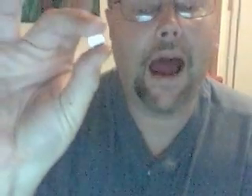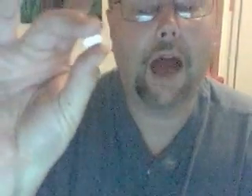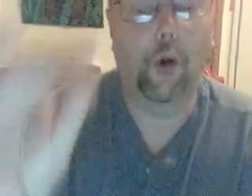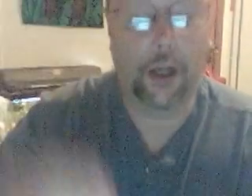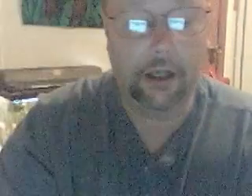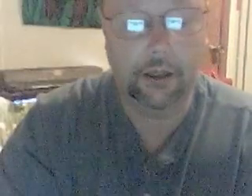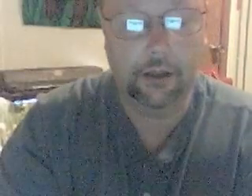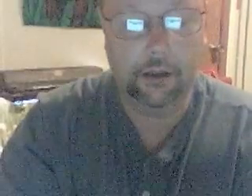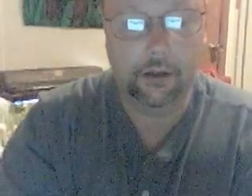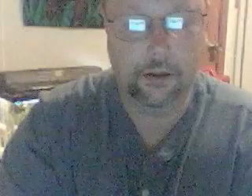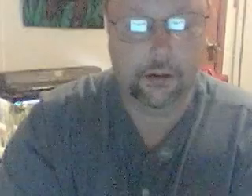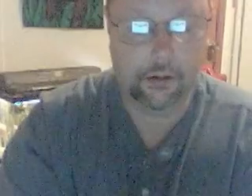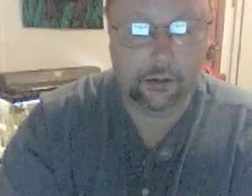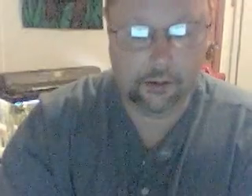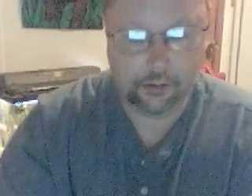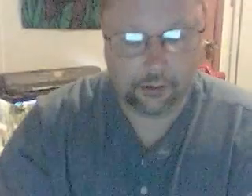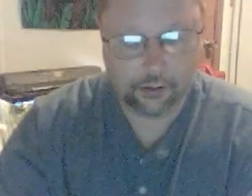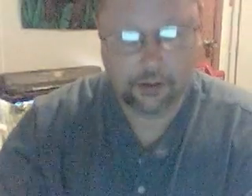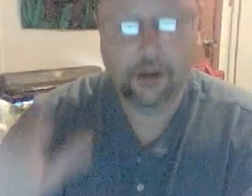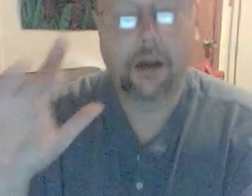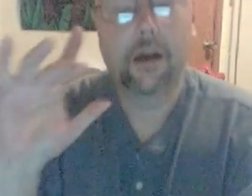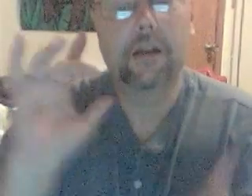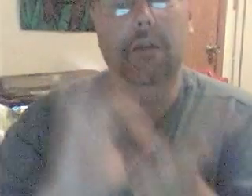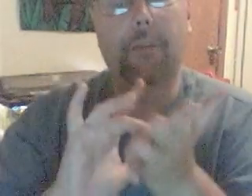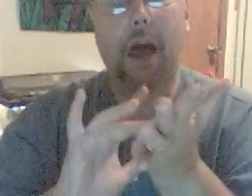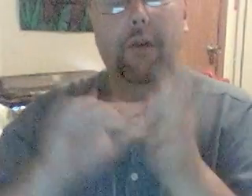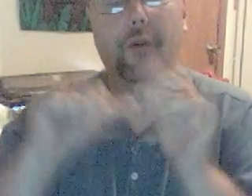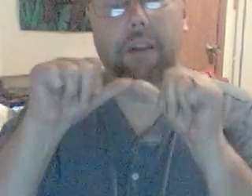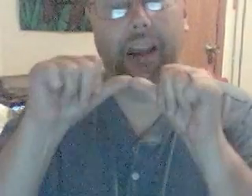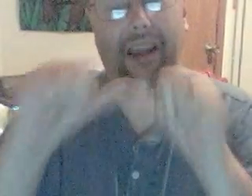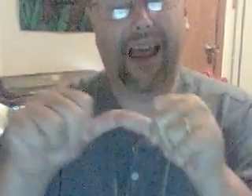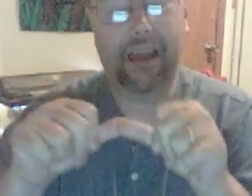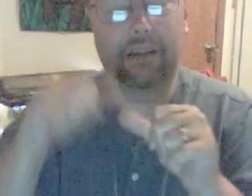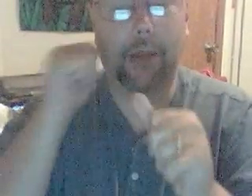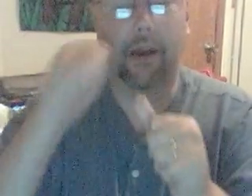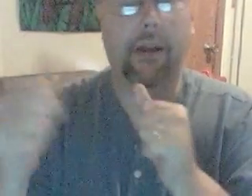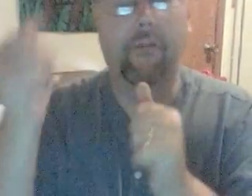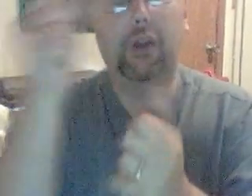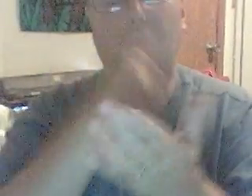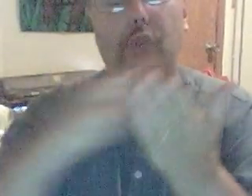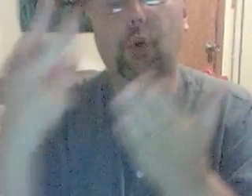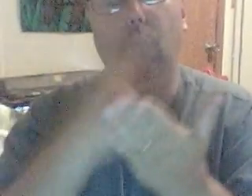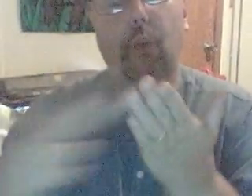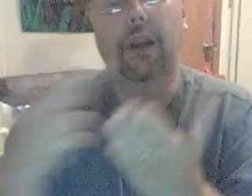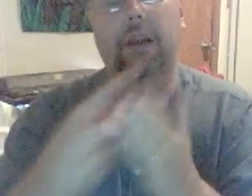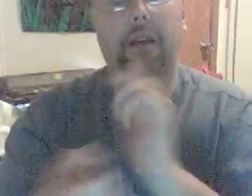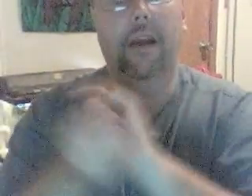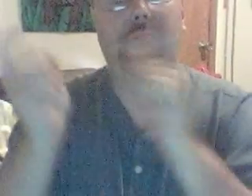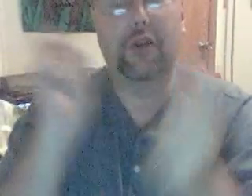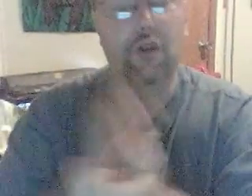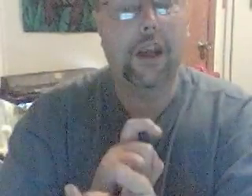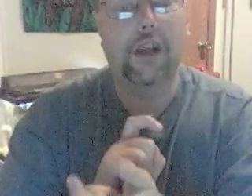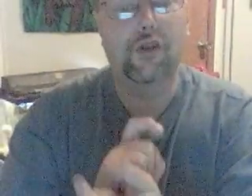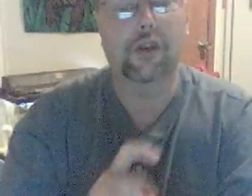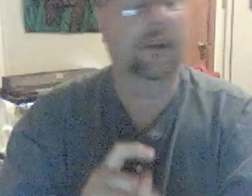battery, the battery that lasts about every two weeks, I have to change it.